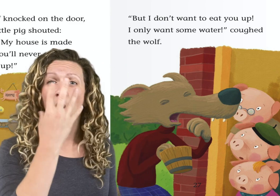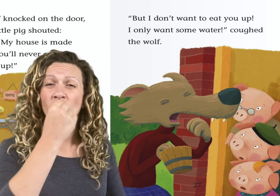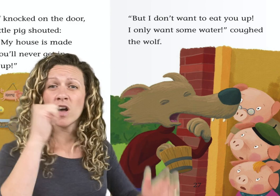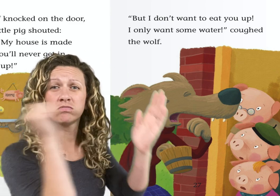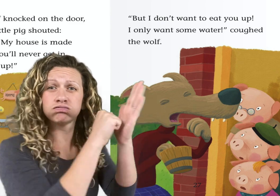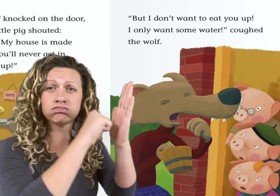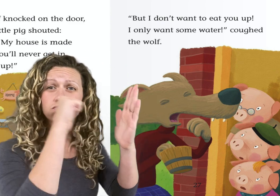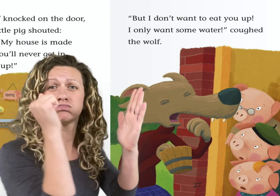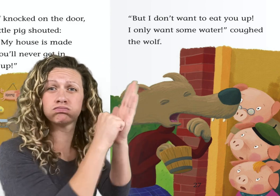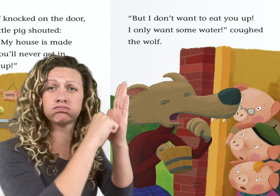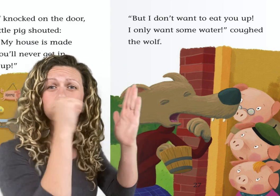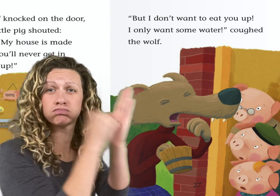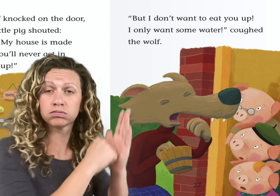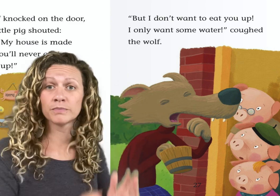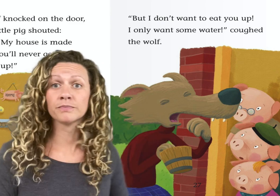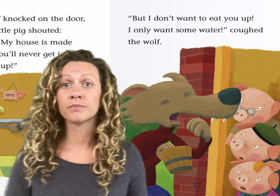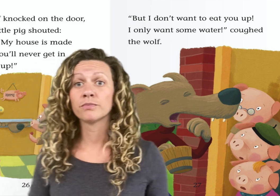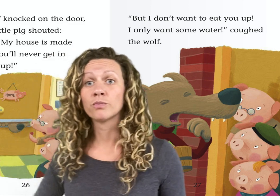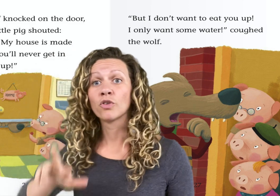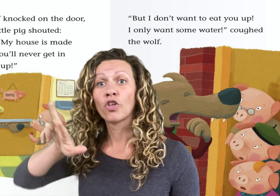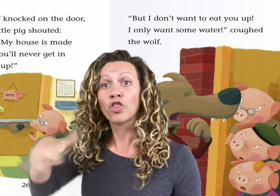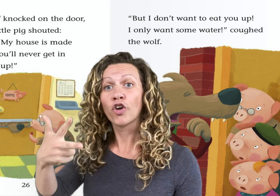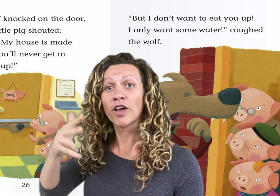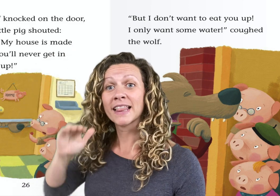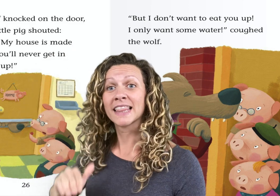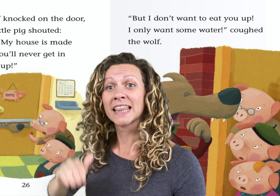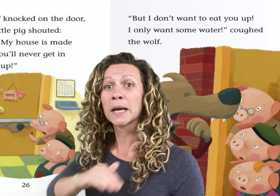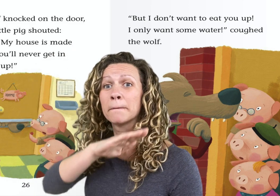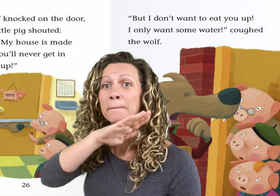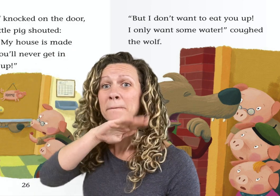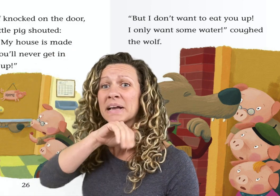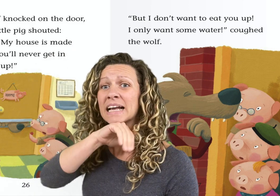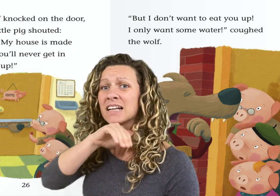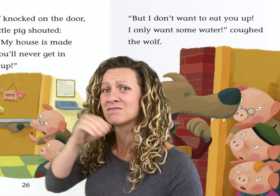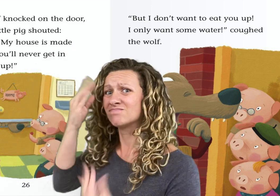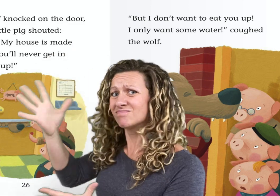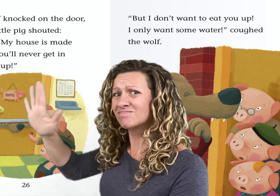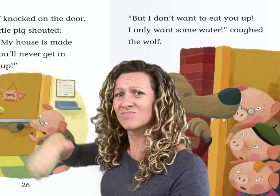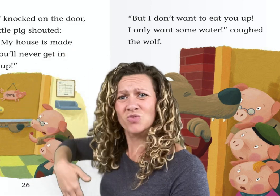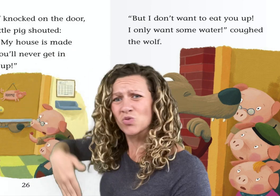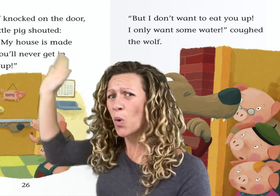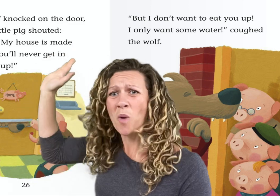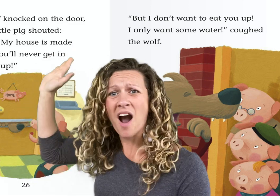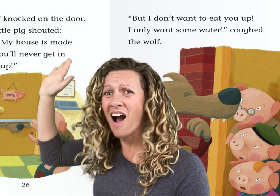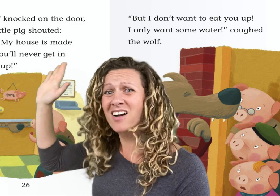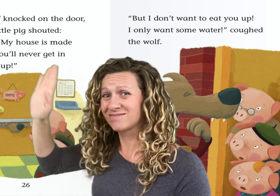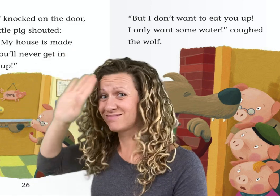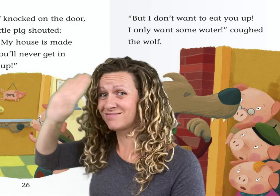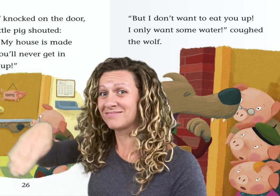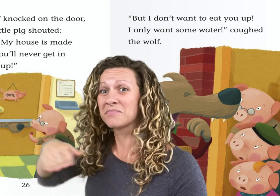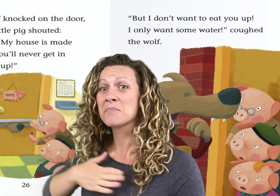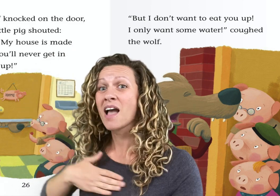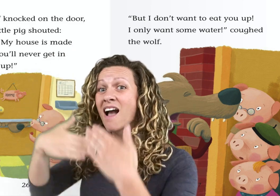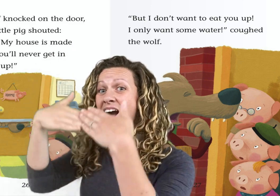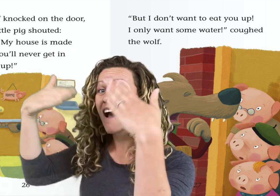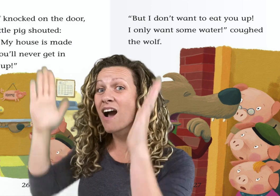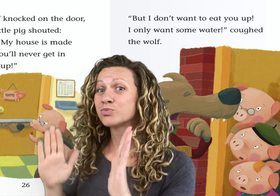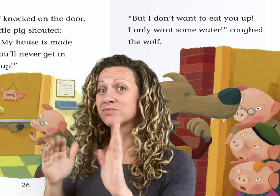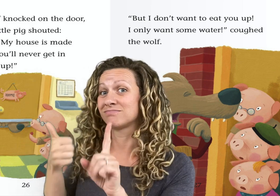As the wolf knocked on the door, the third little pig shouted, Go away! My house